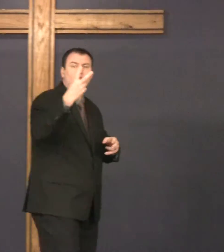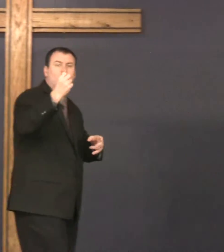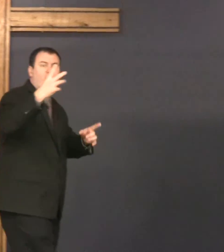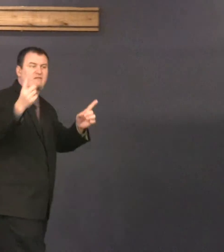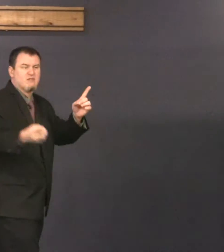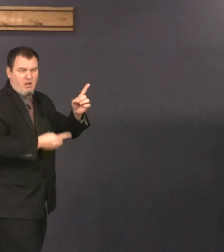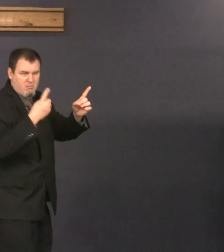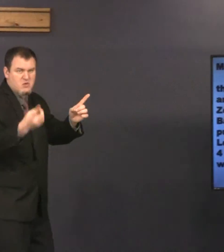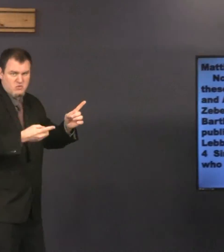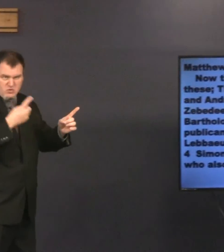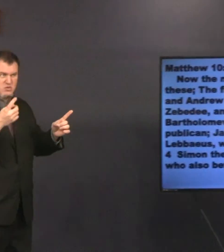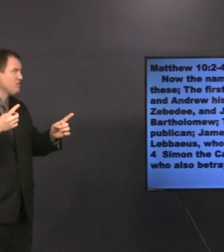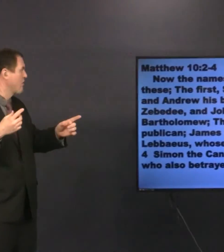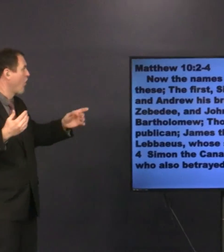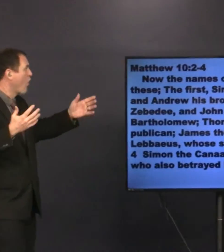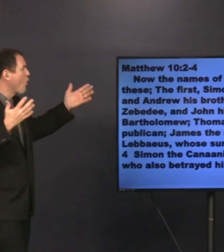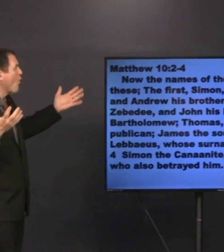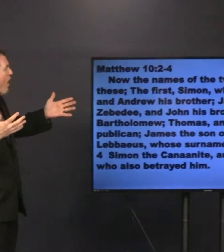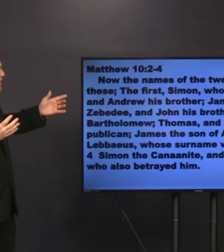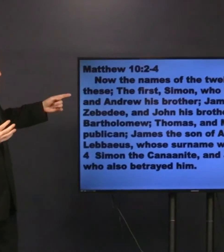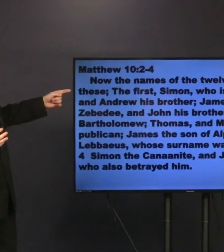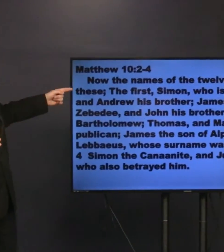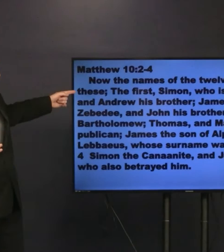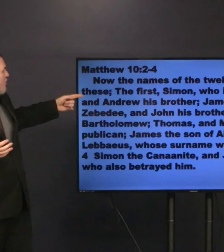So we'll come here, the disciples are made.